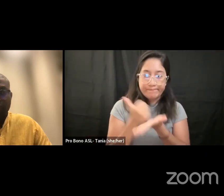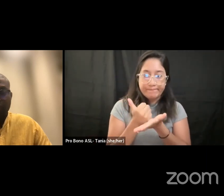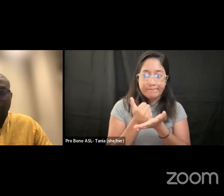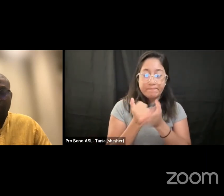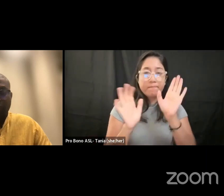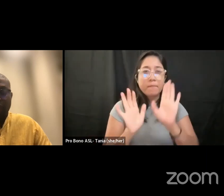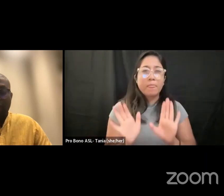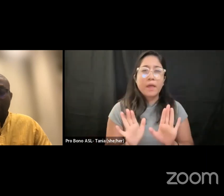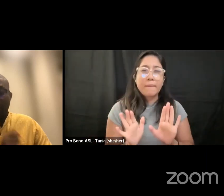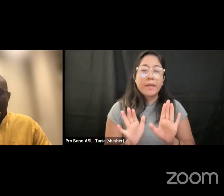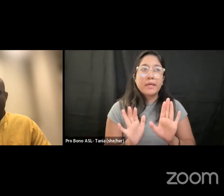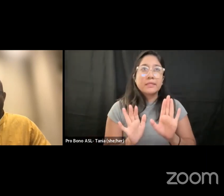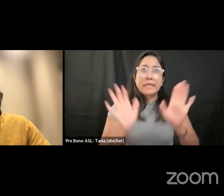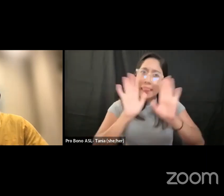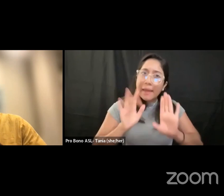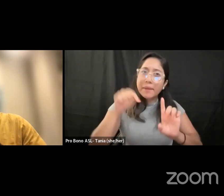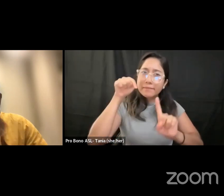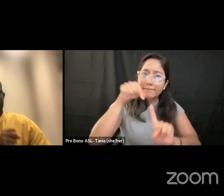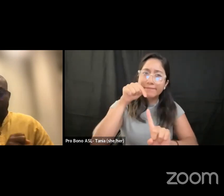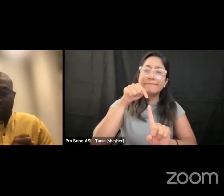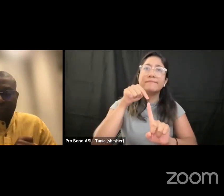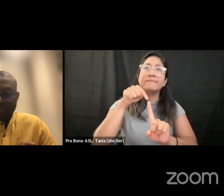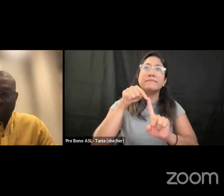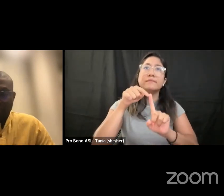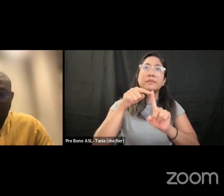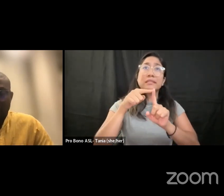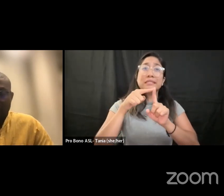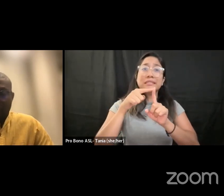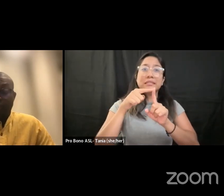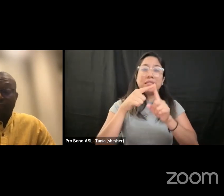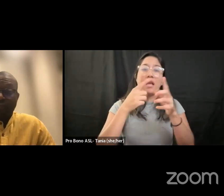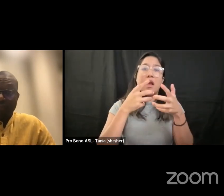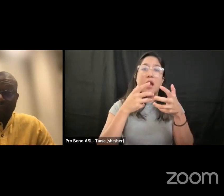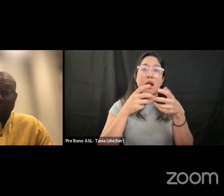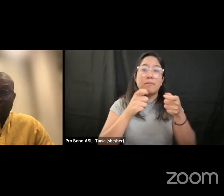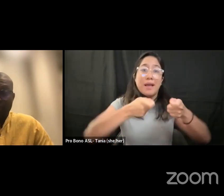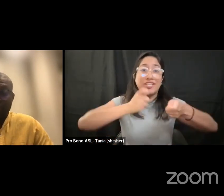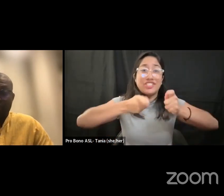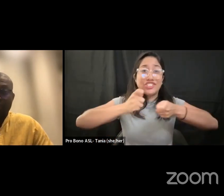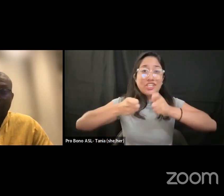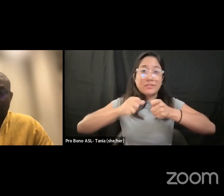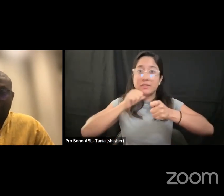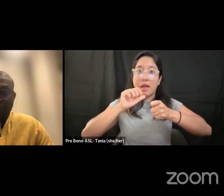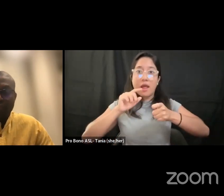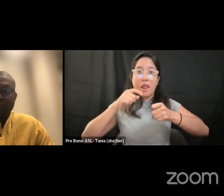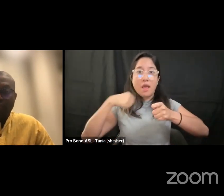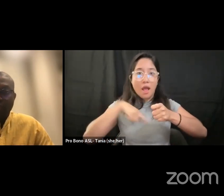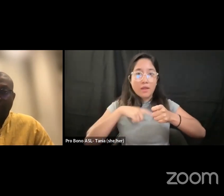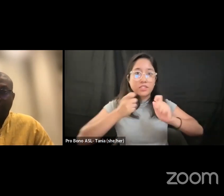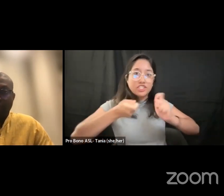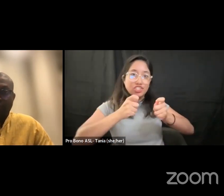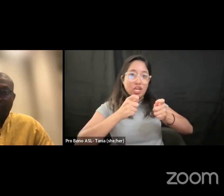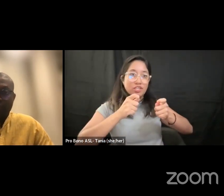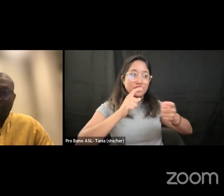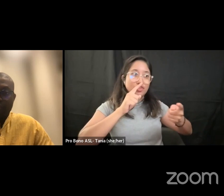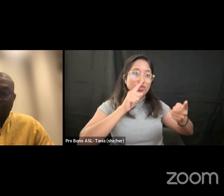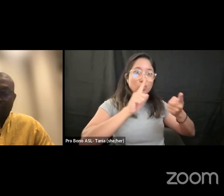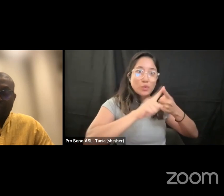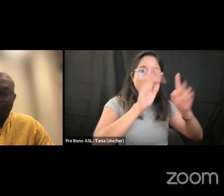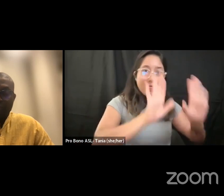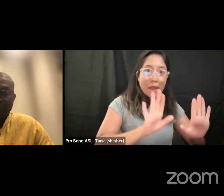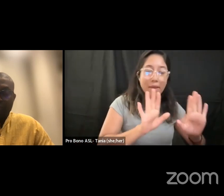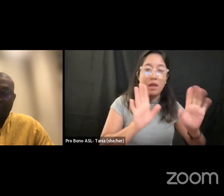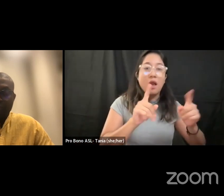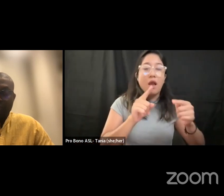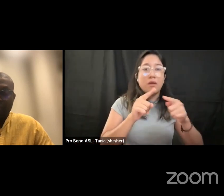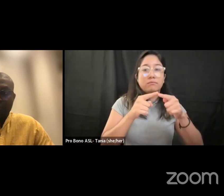want to say help the climate adjust to us and not us adjust to the to um to the climate why do i say that